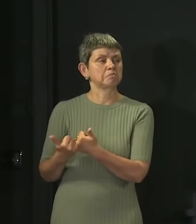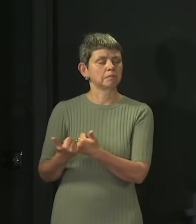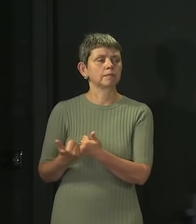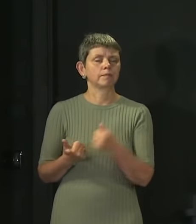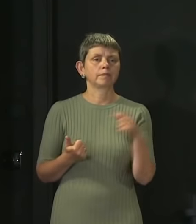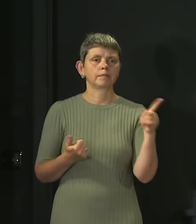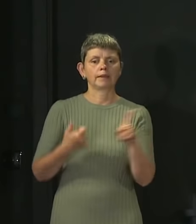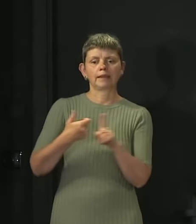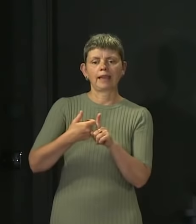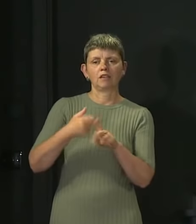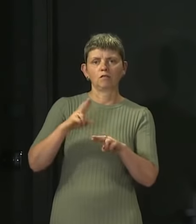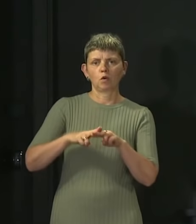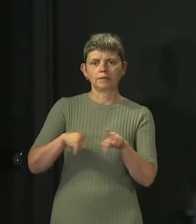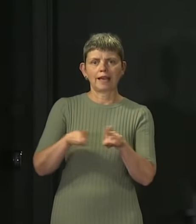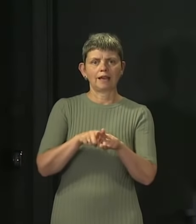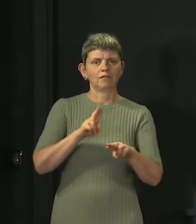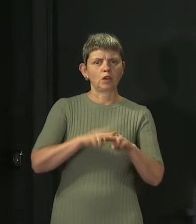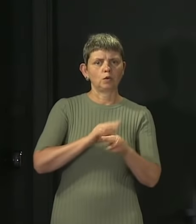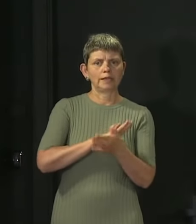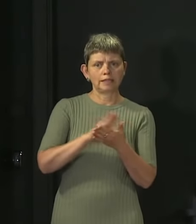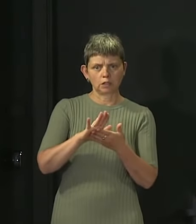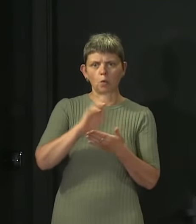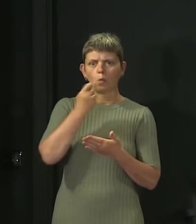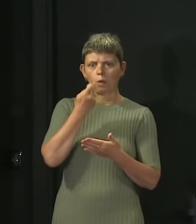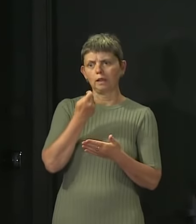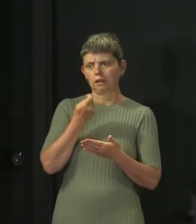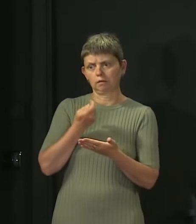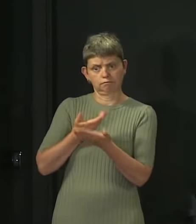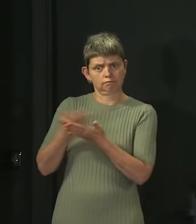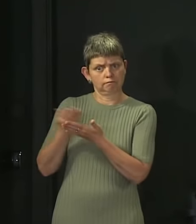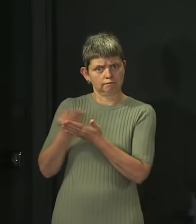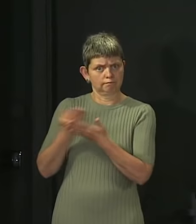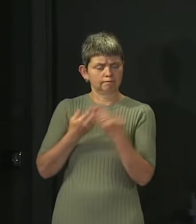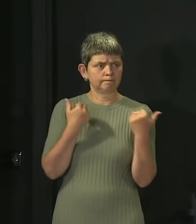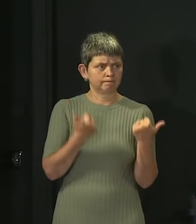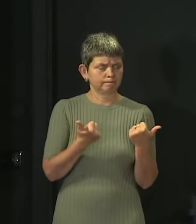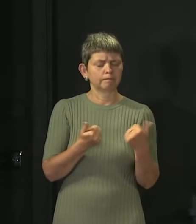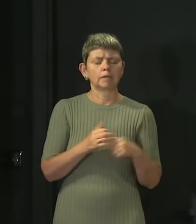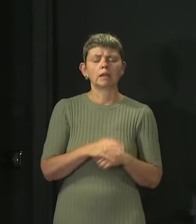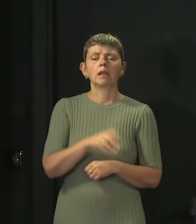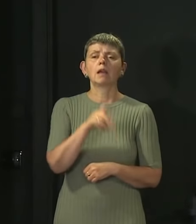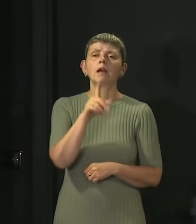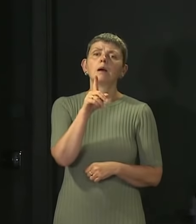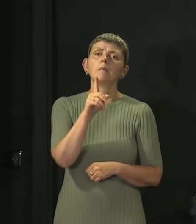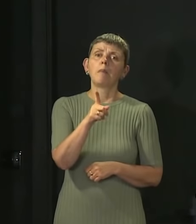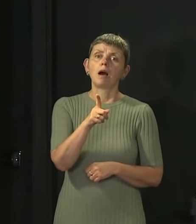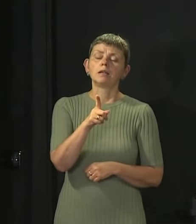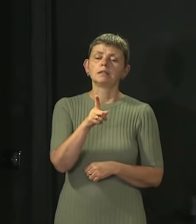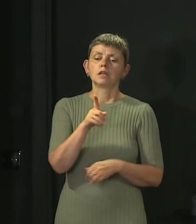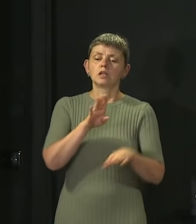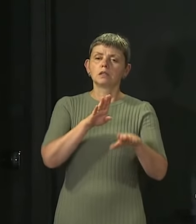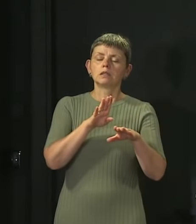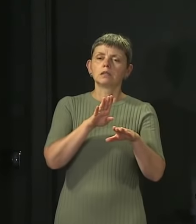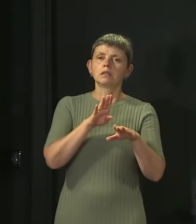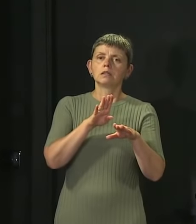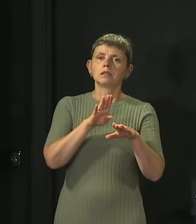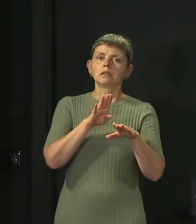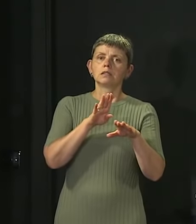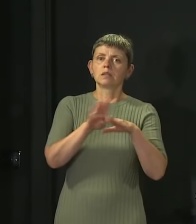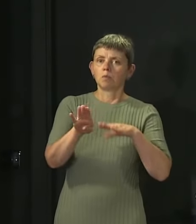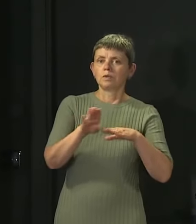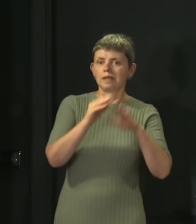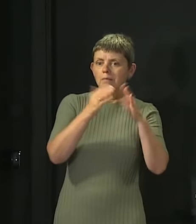continue to take that argument forward. But I'll ask Fiona to say a bit more about that in a second. On sporting bubbles, the guidance is